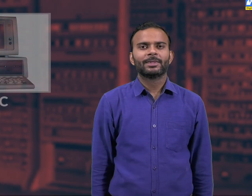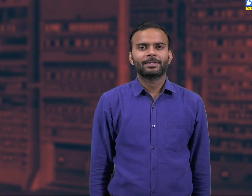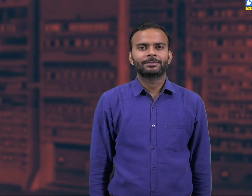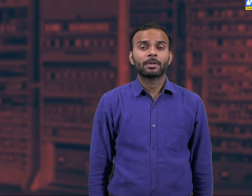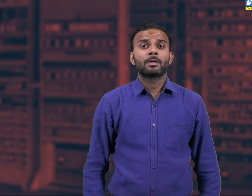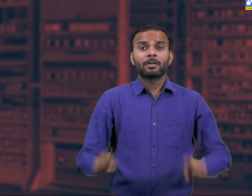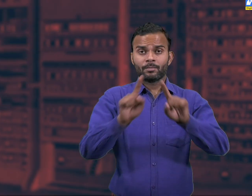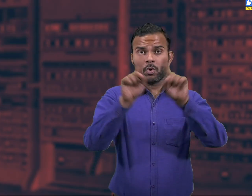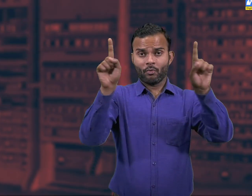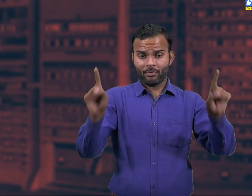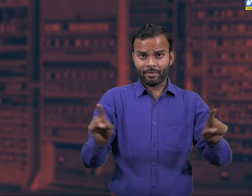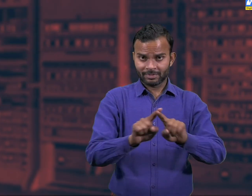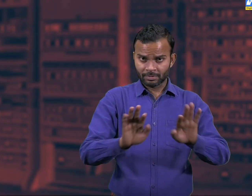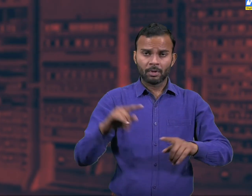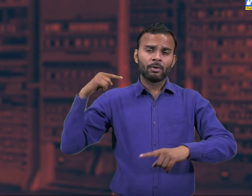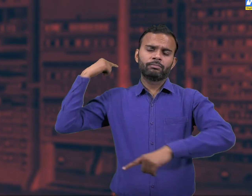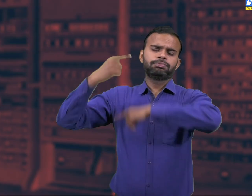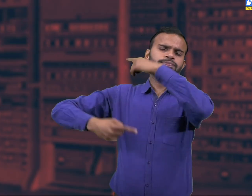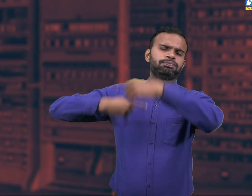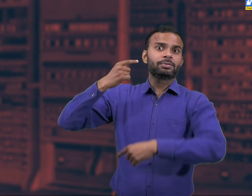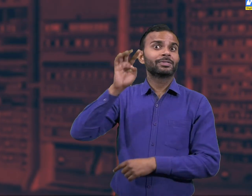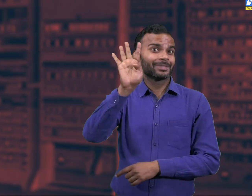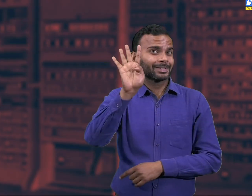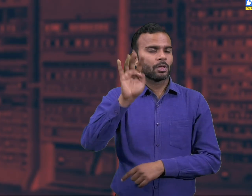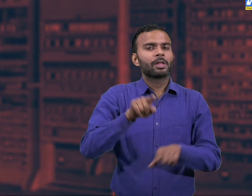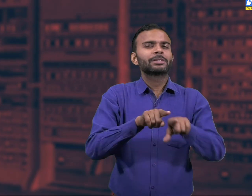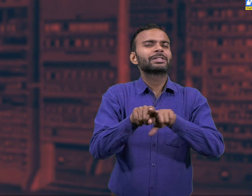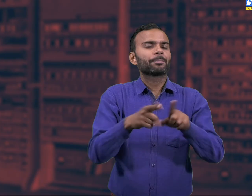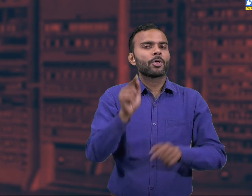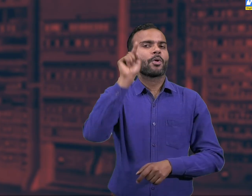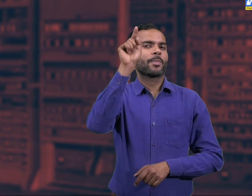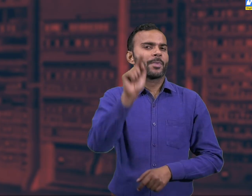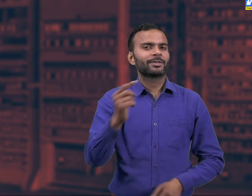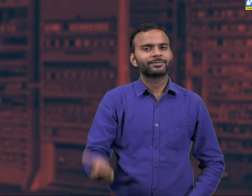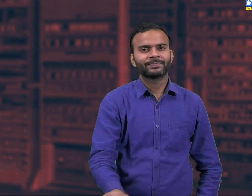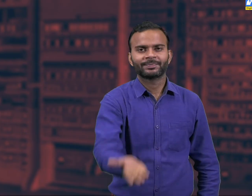Let's see some examples of 4th generation computer. Let's